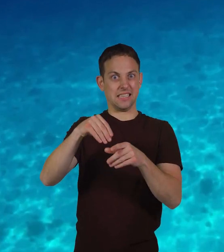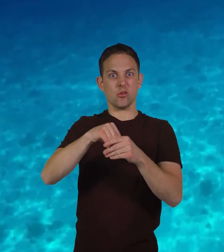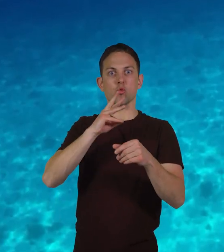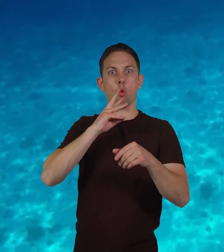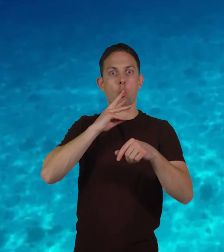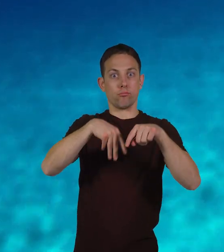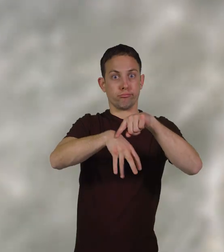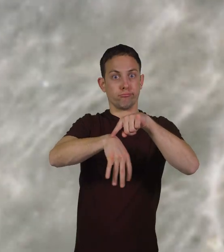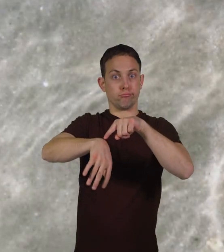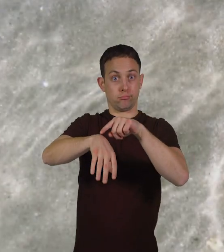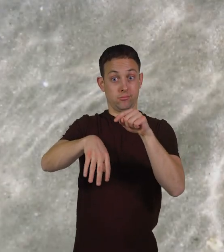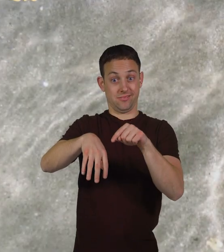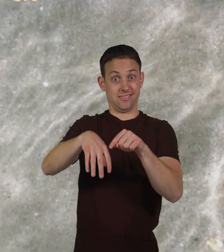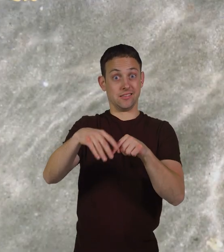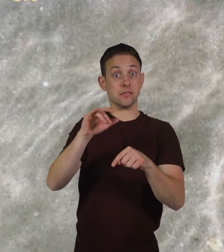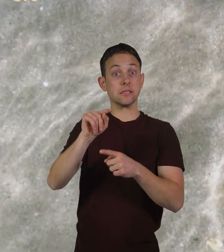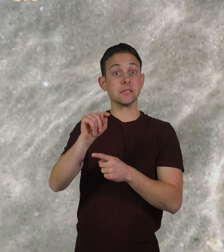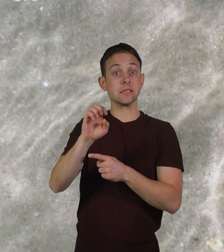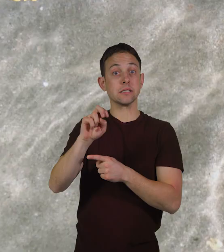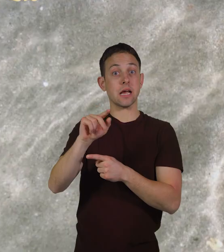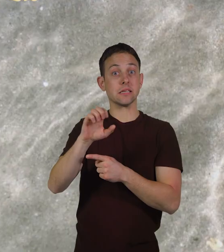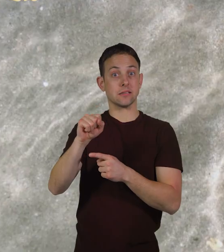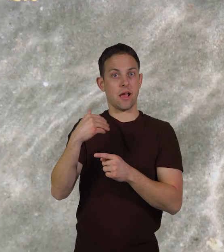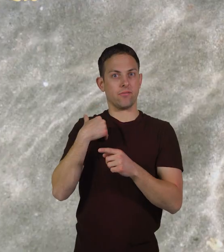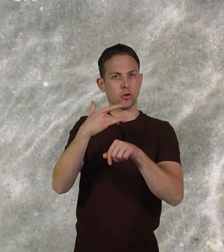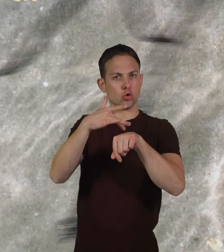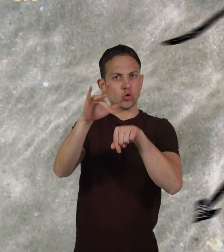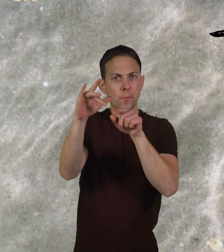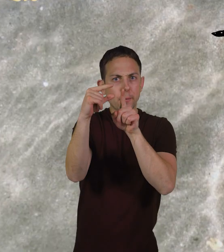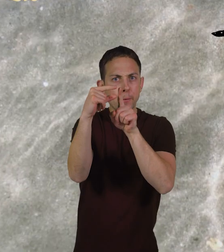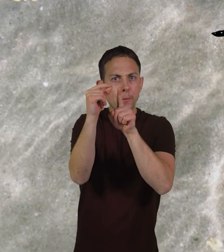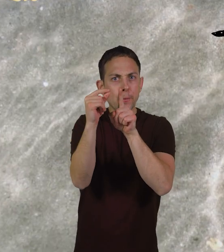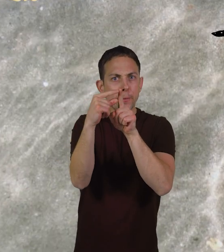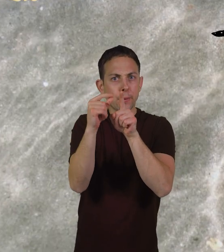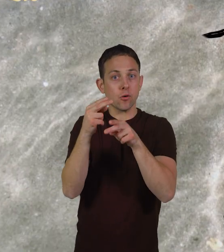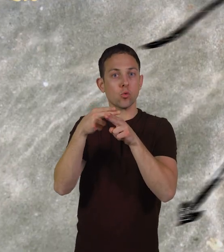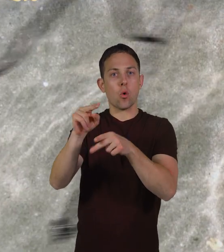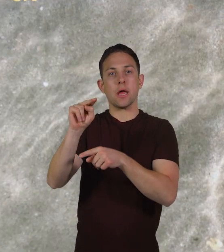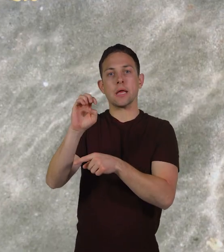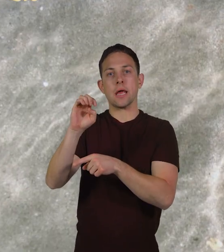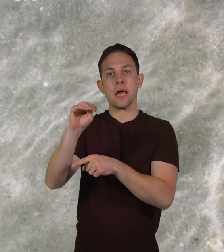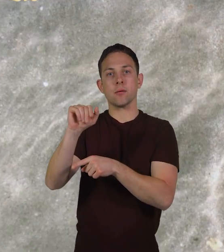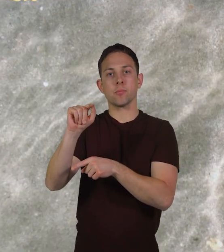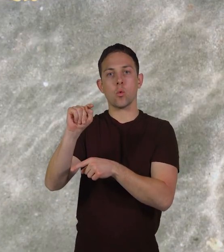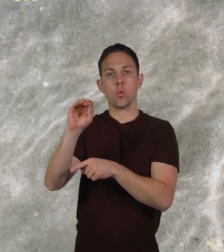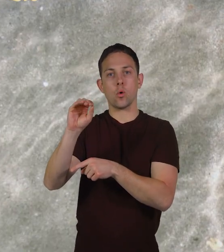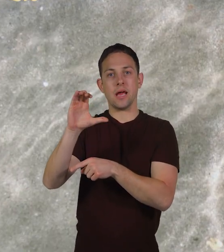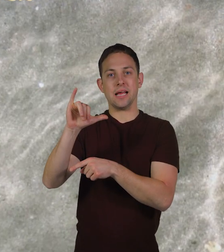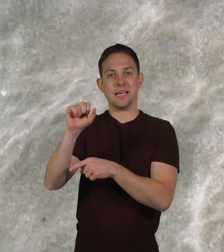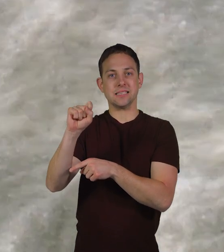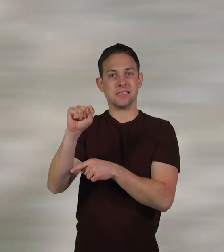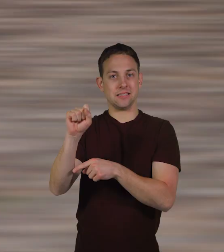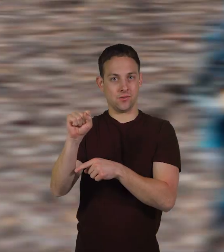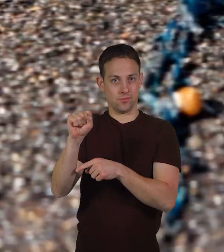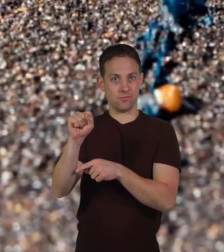water. These tentacles are filled with tiny harpoon-like structures called nematocysts. The